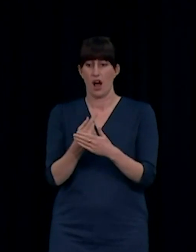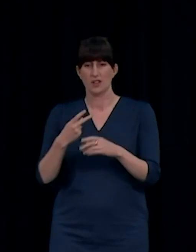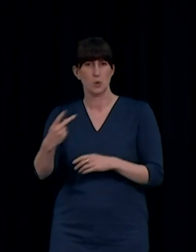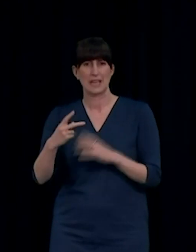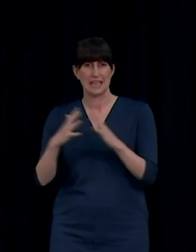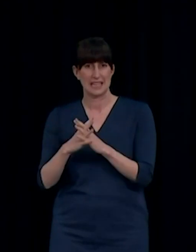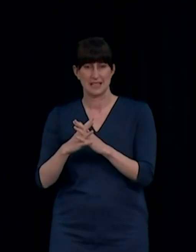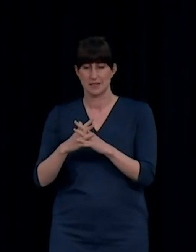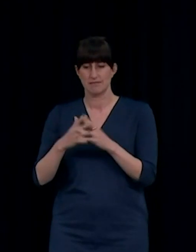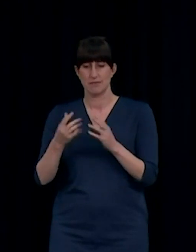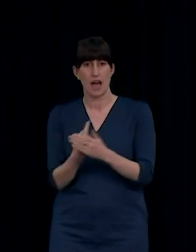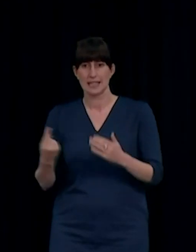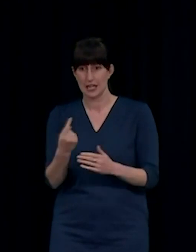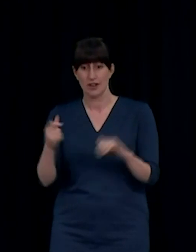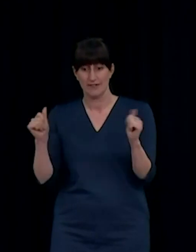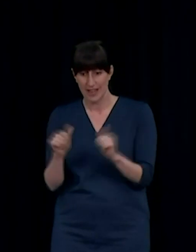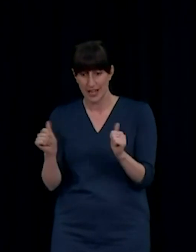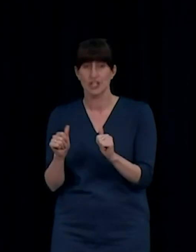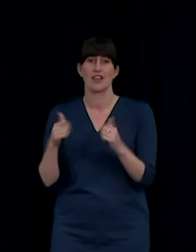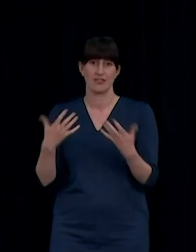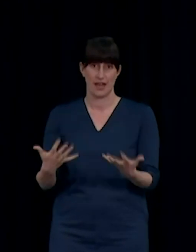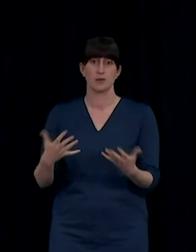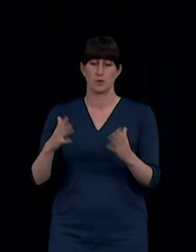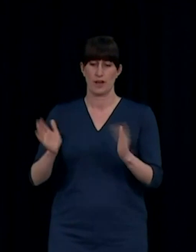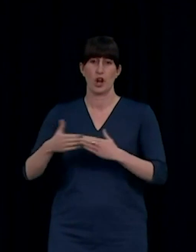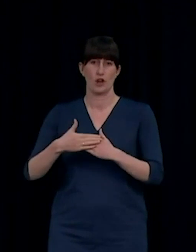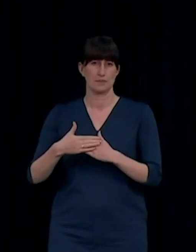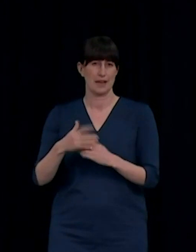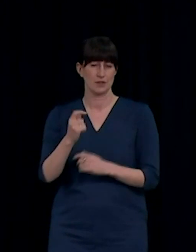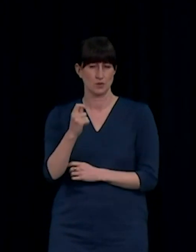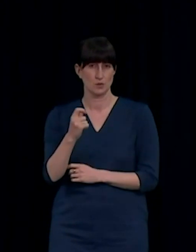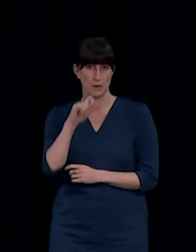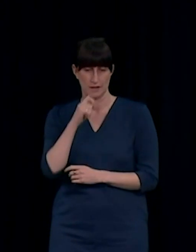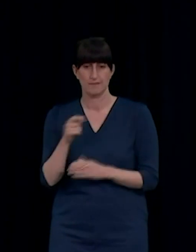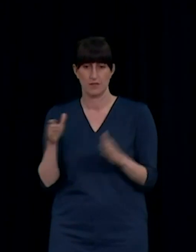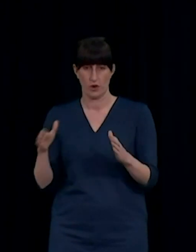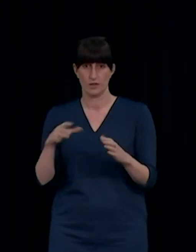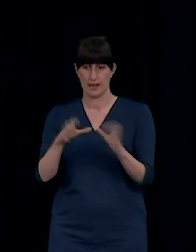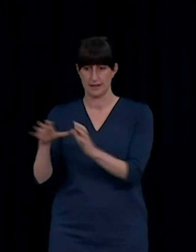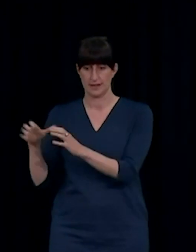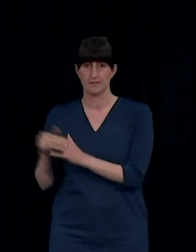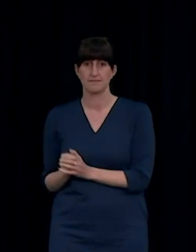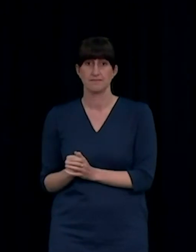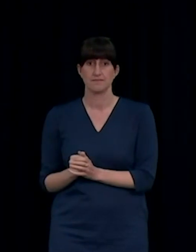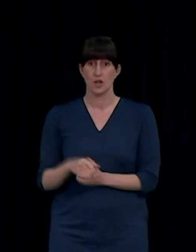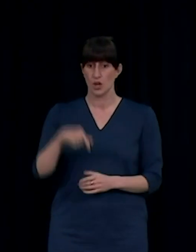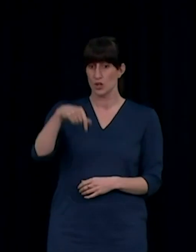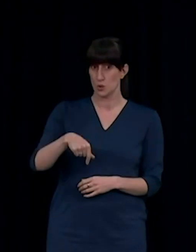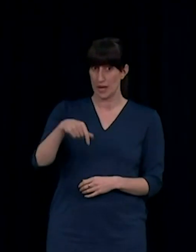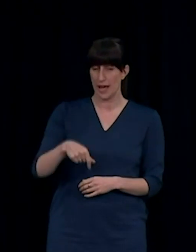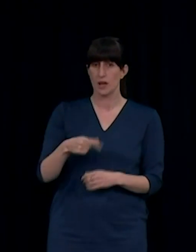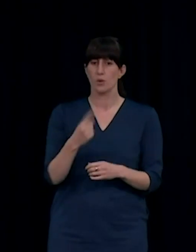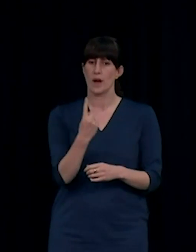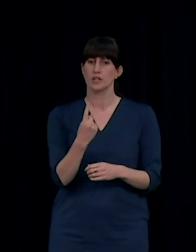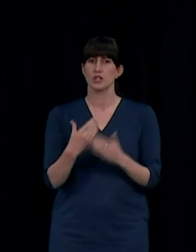But as you can see, we are making good progress. Now one of today's new cases was confirmed after a person presented at the